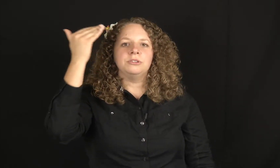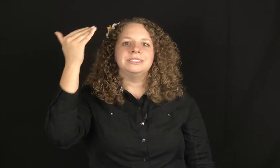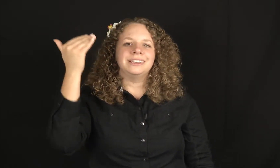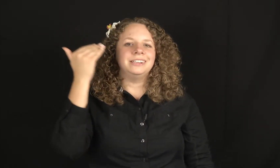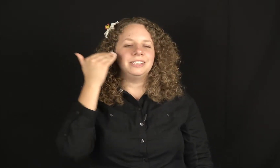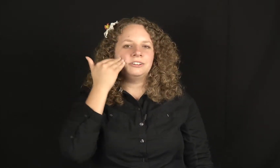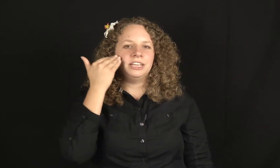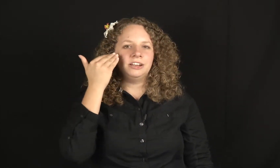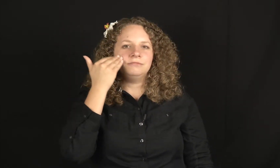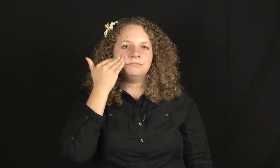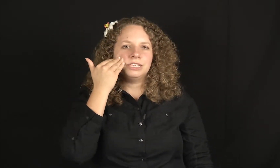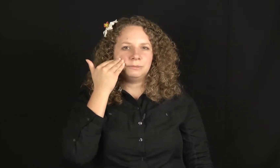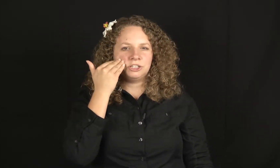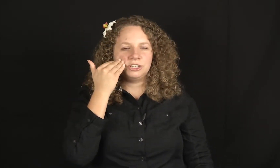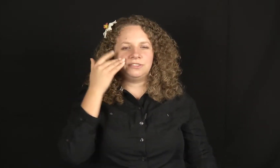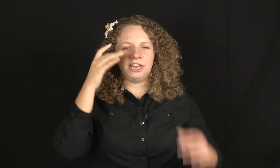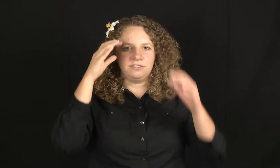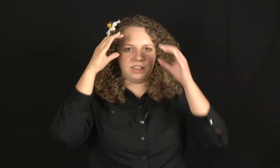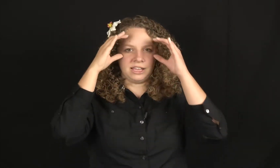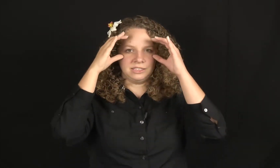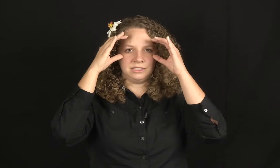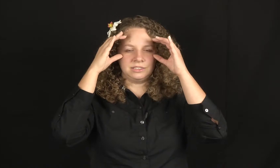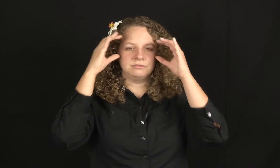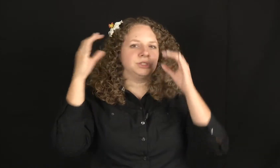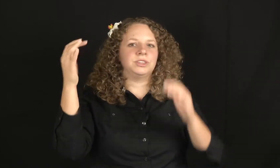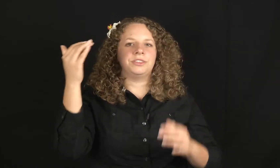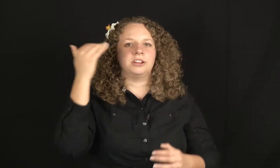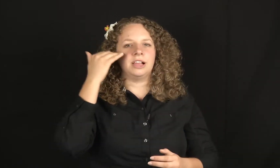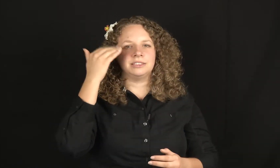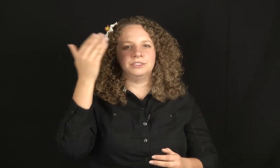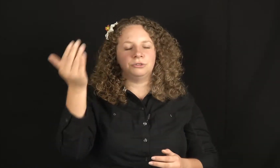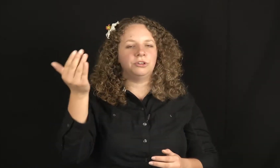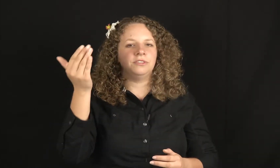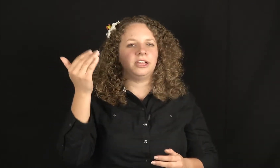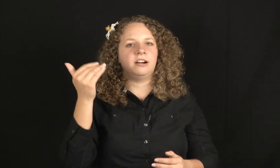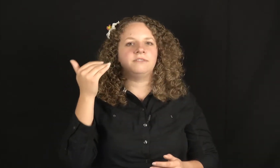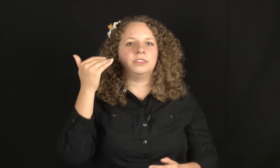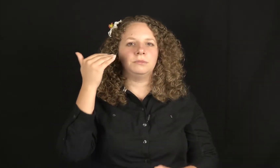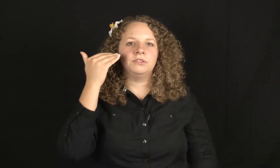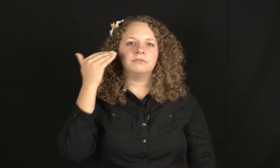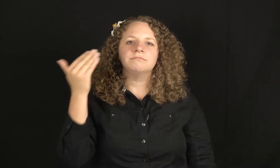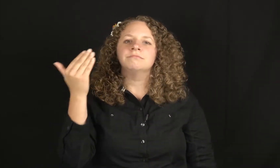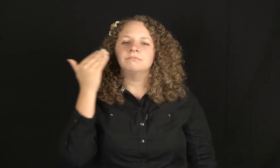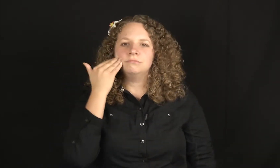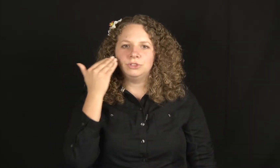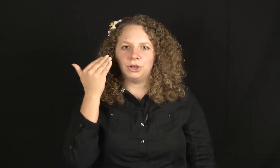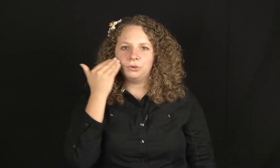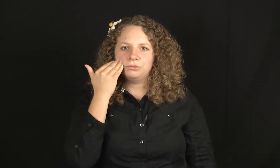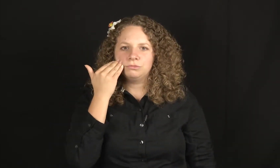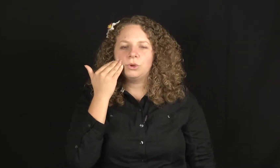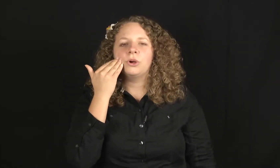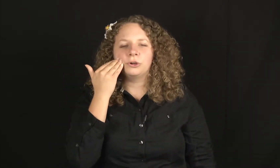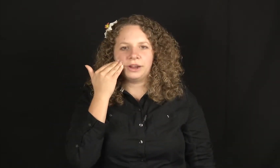sign it down here, especially if they have glasses. So that their glasses don't go flying off when they move. Know, or aware.